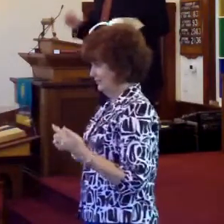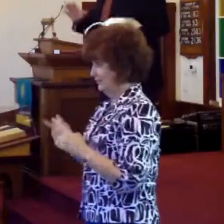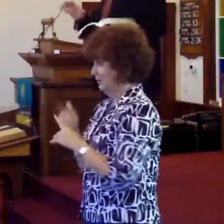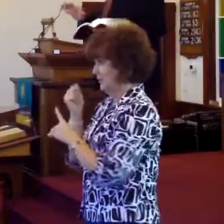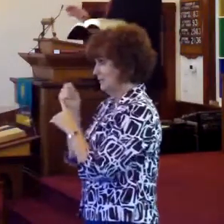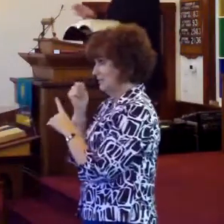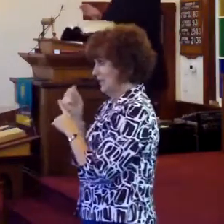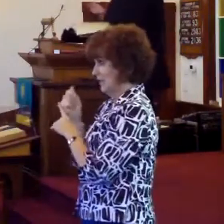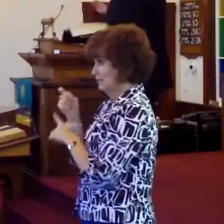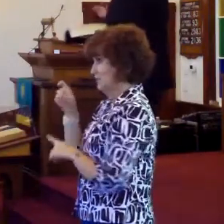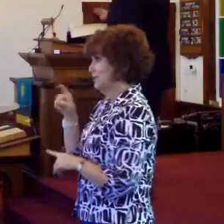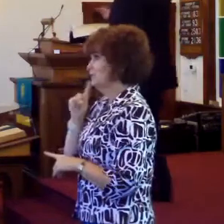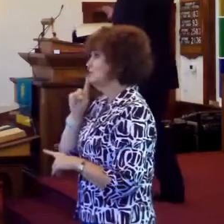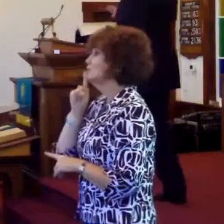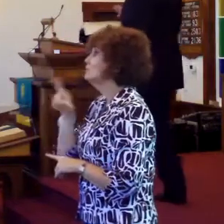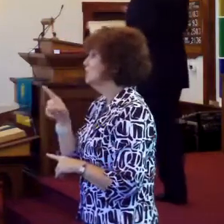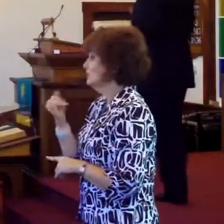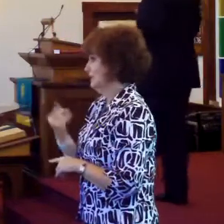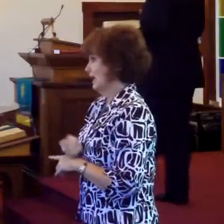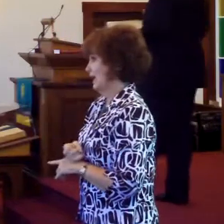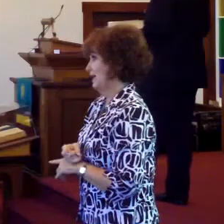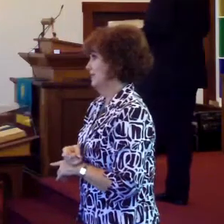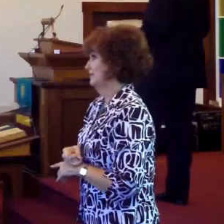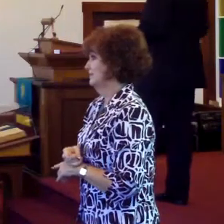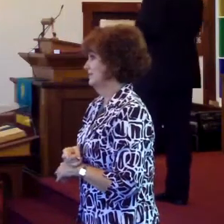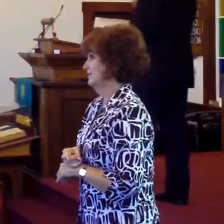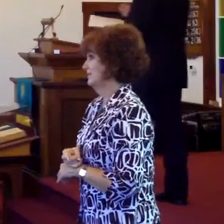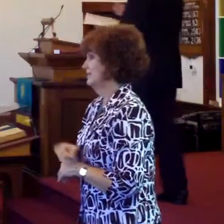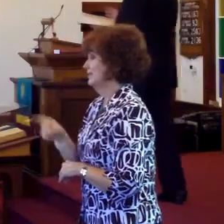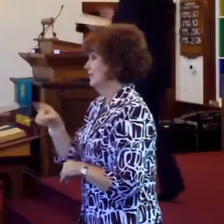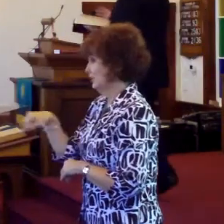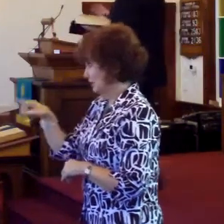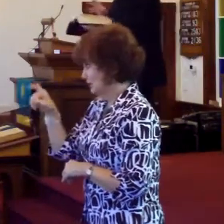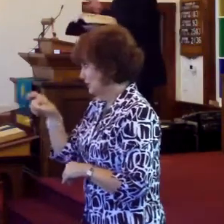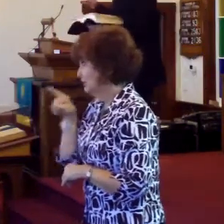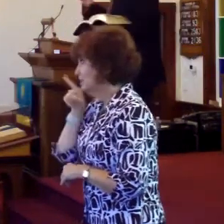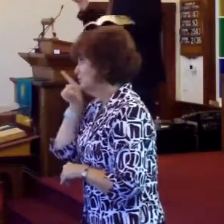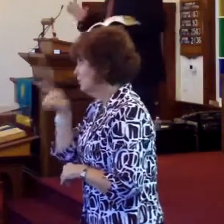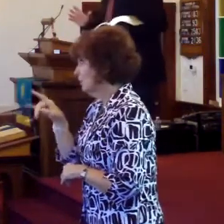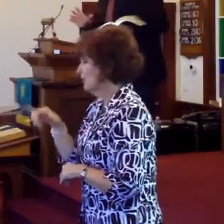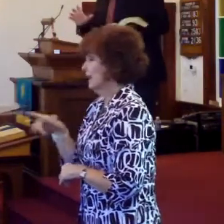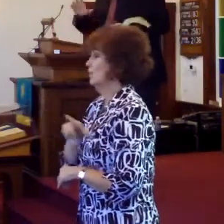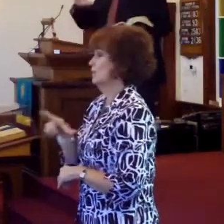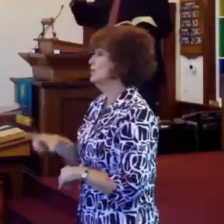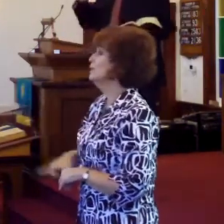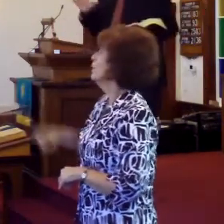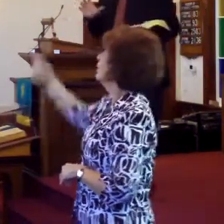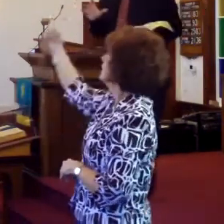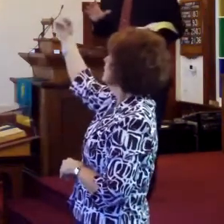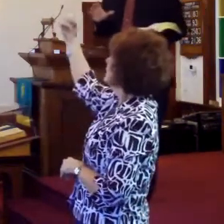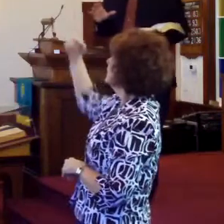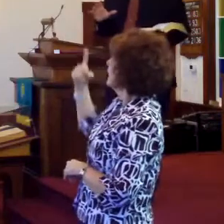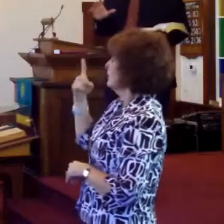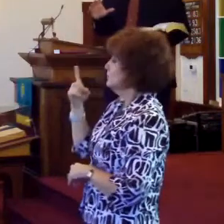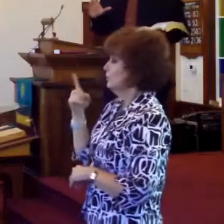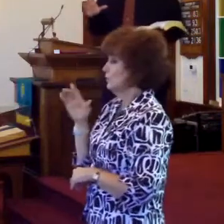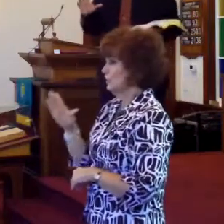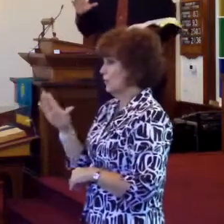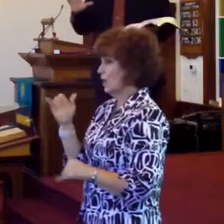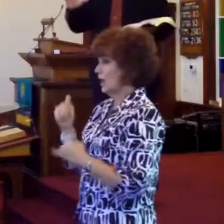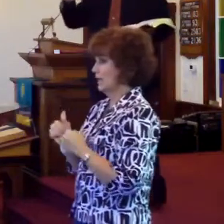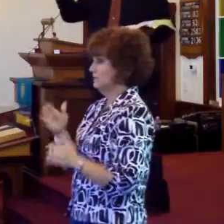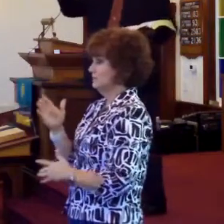So, you've got to be sure, people. You've got to be sure that when the Lord comes or you take your last breath,